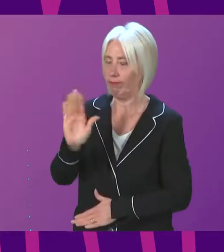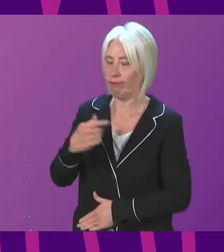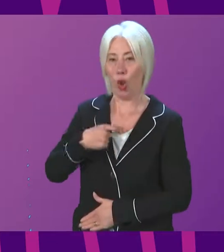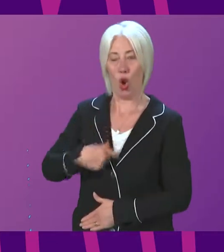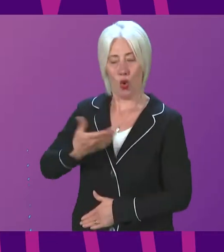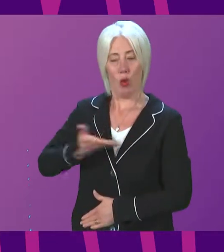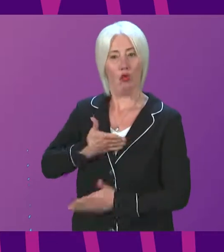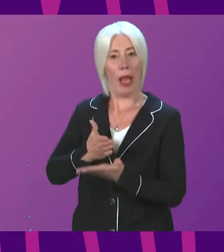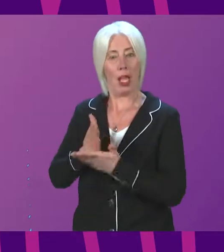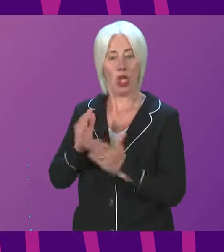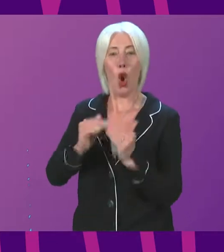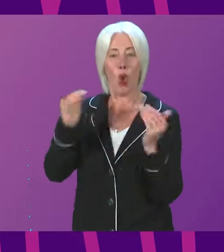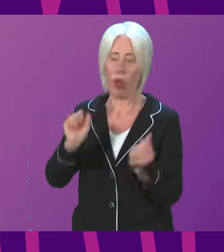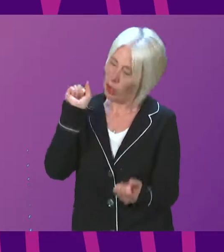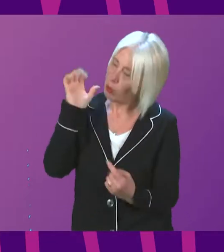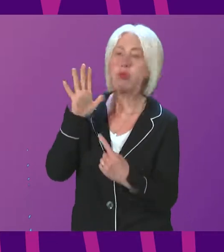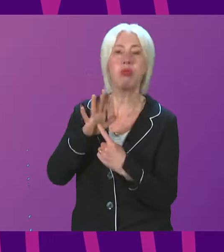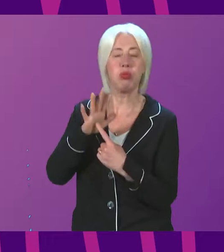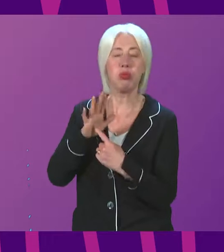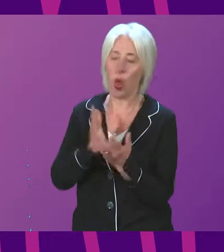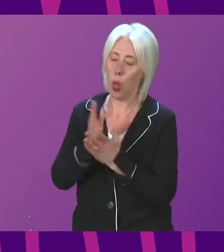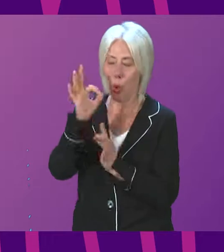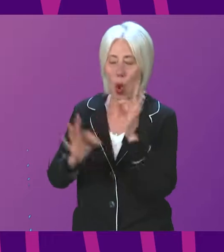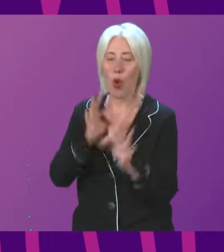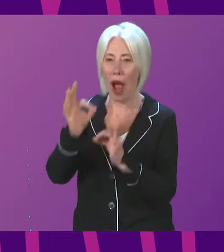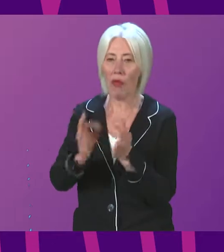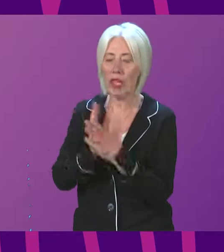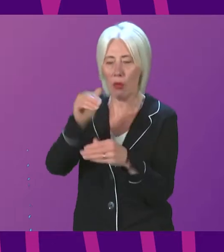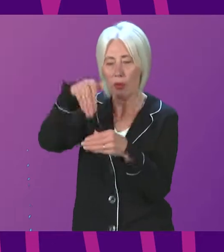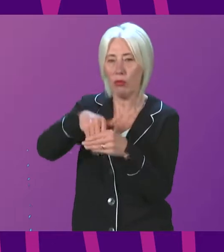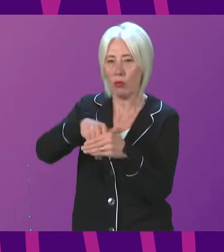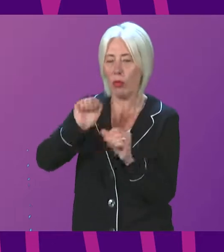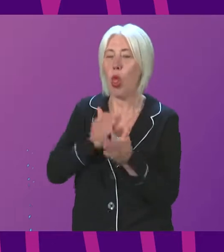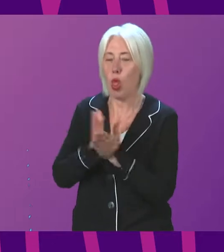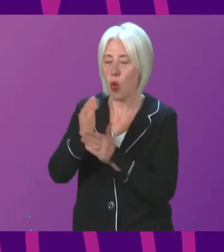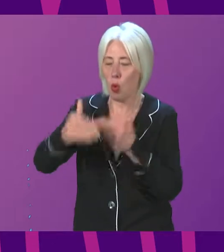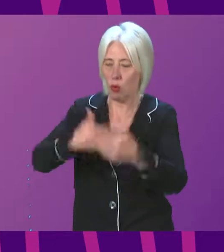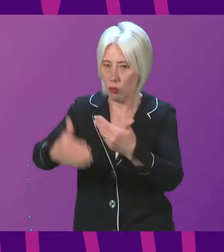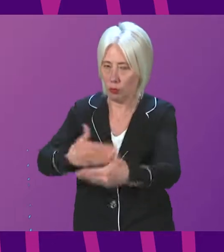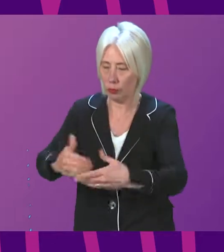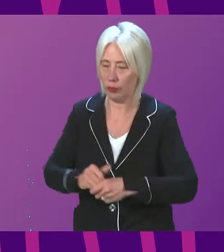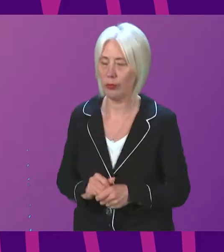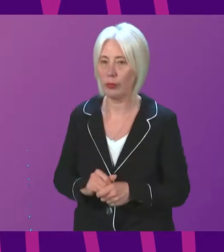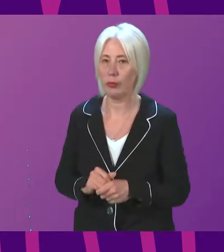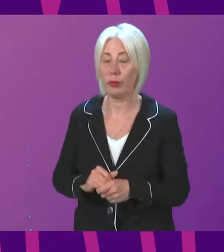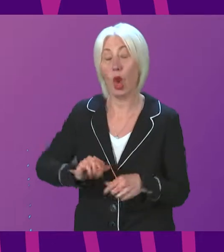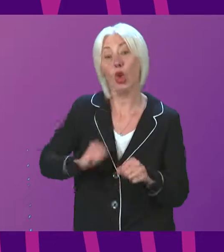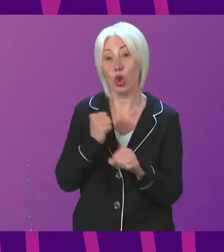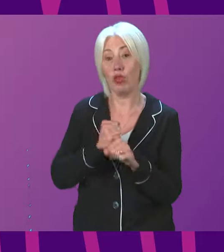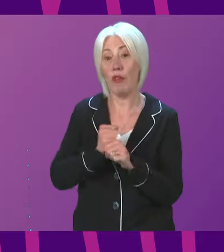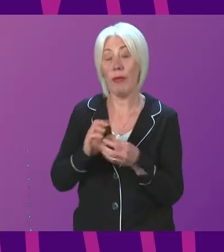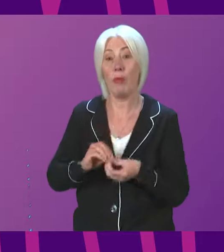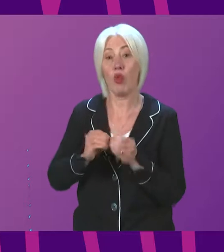to the Inquiry and will be taken into account throughout its work. Throughout the development by the Scottish Government of the terms of reference